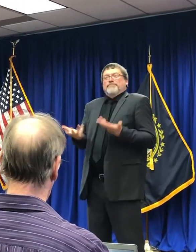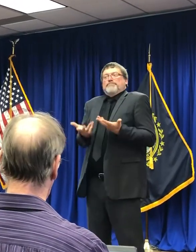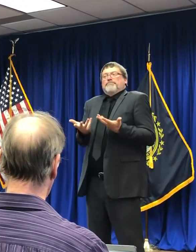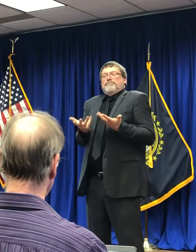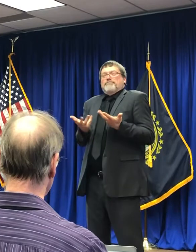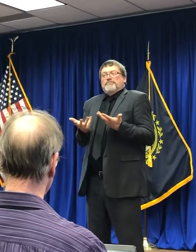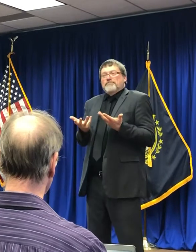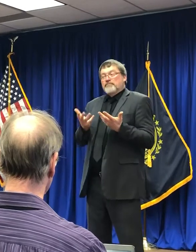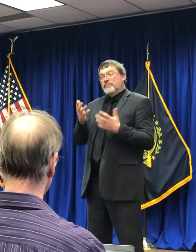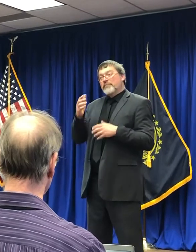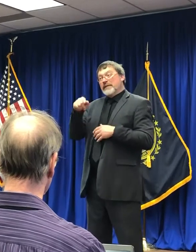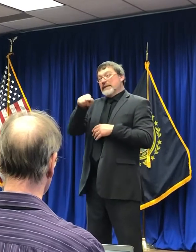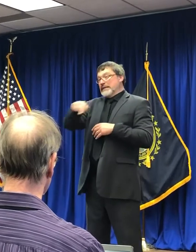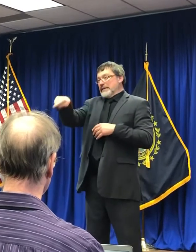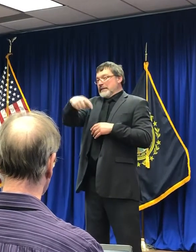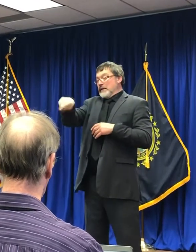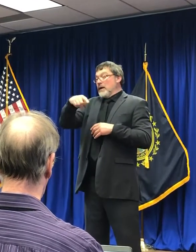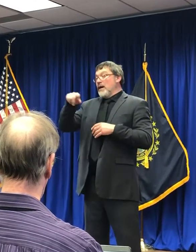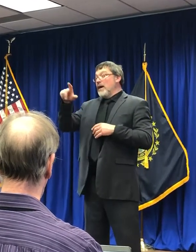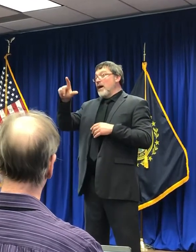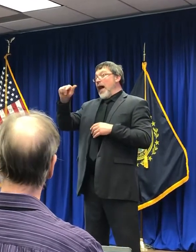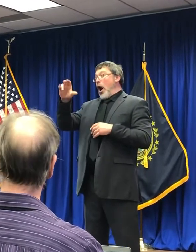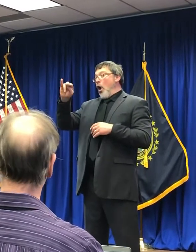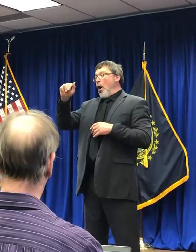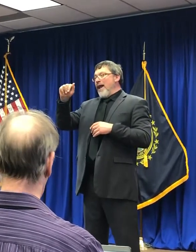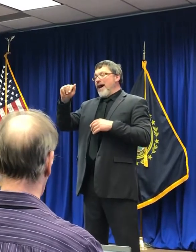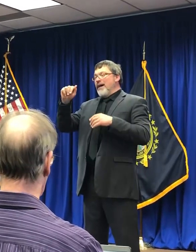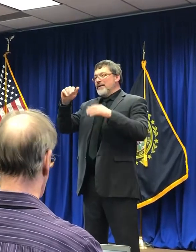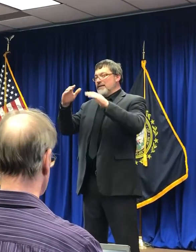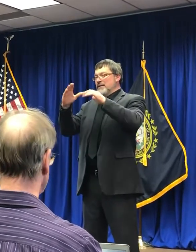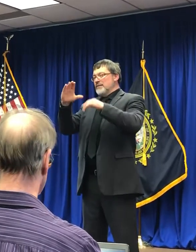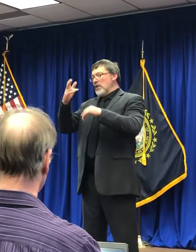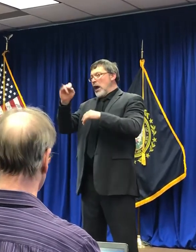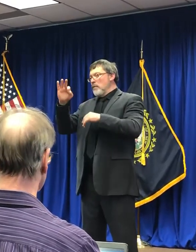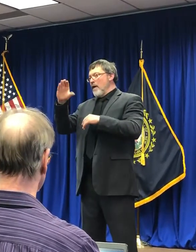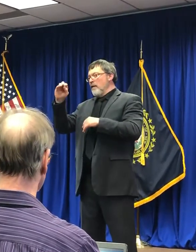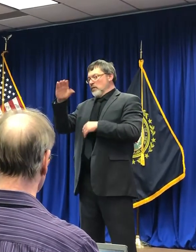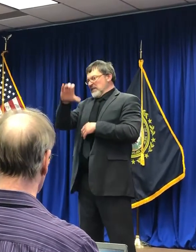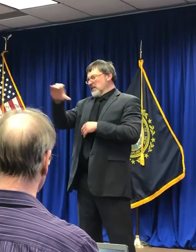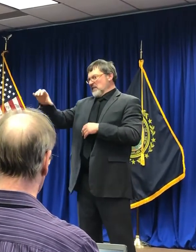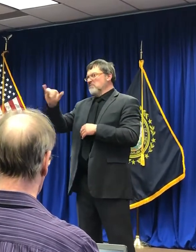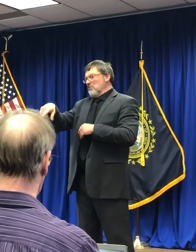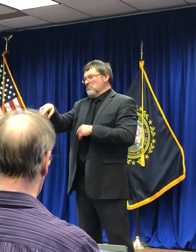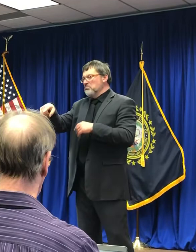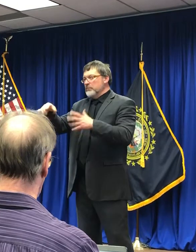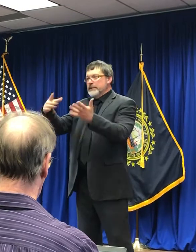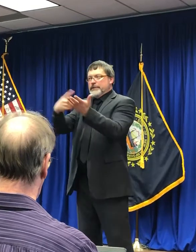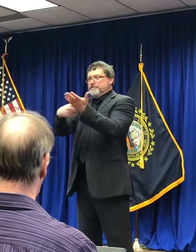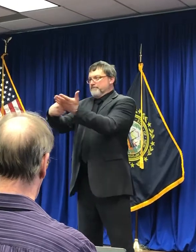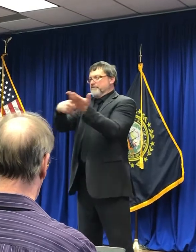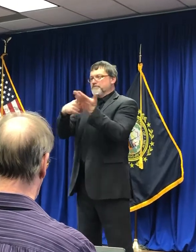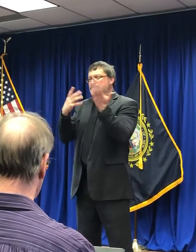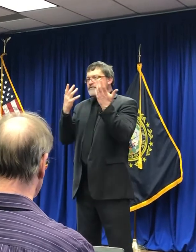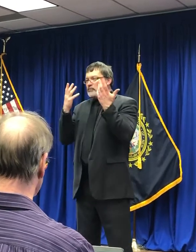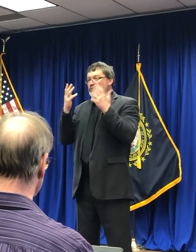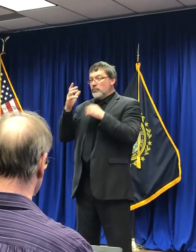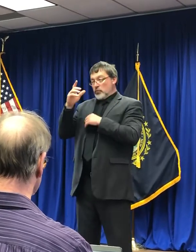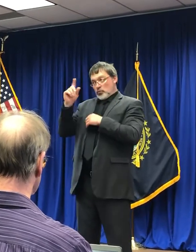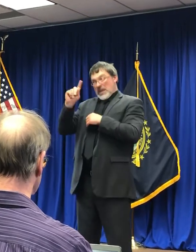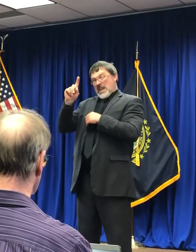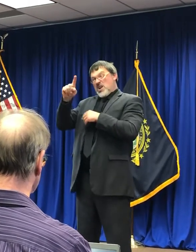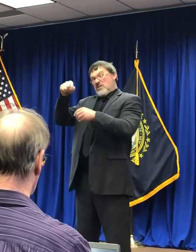Commerce. And remember, Bike Week has kind of taken on an across-the-state type feel. There's events that go on all over the state, not just in Laconia anymore.